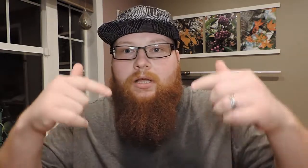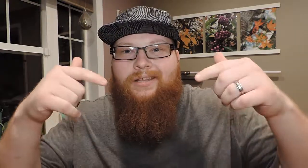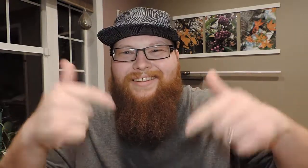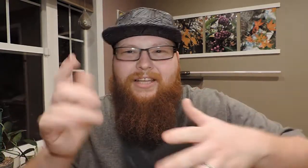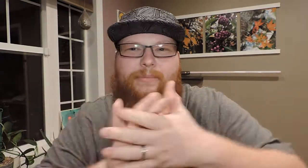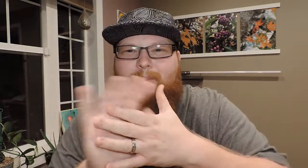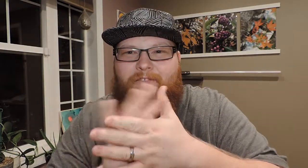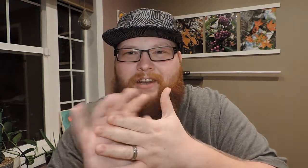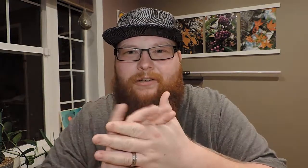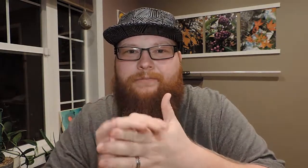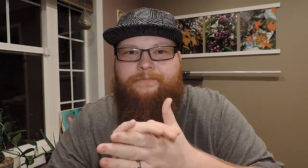that's going to be my video.